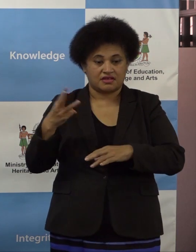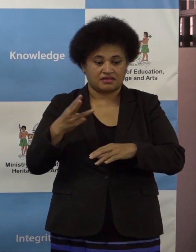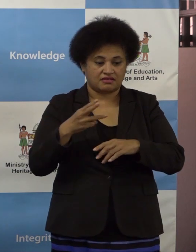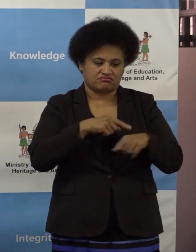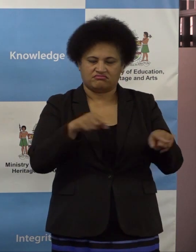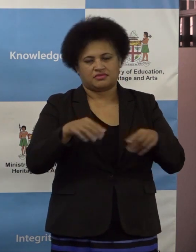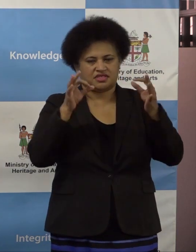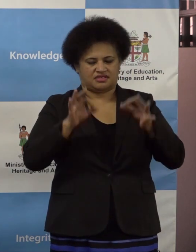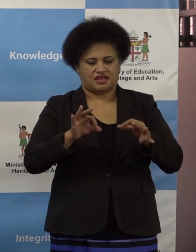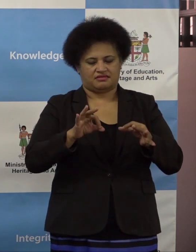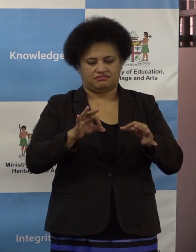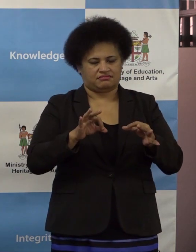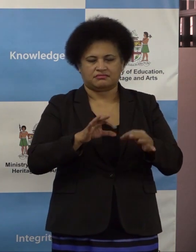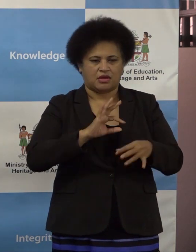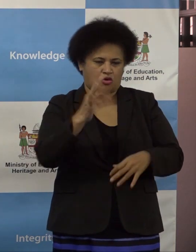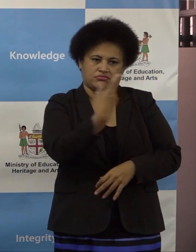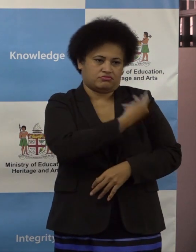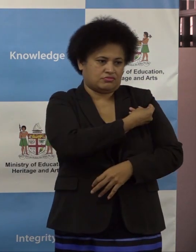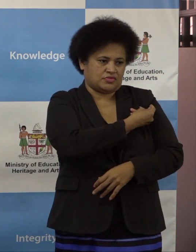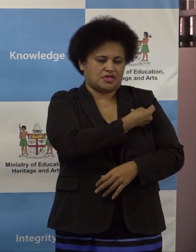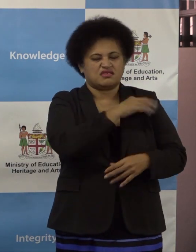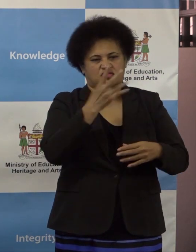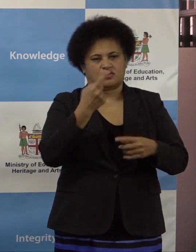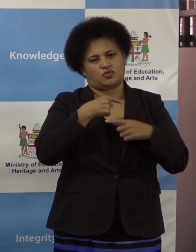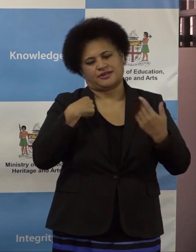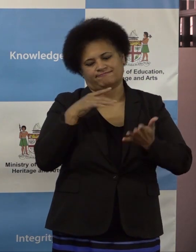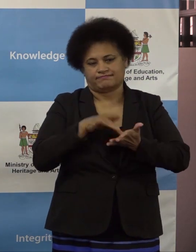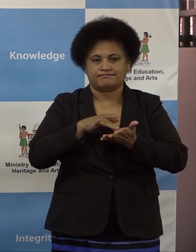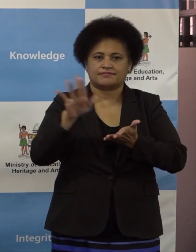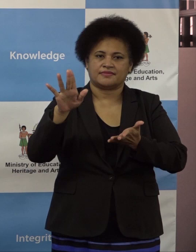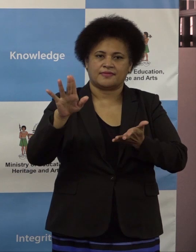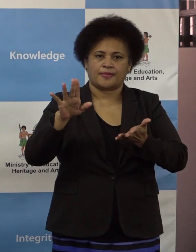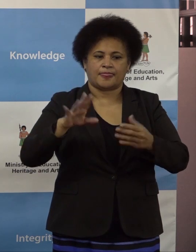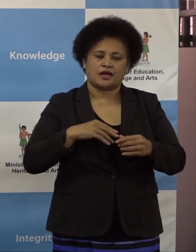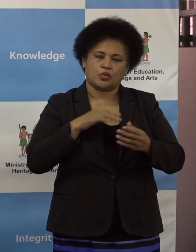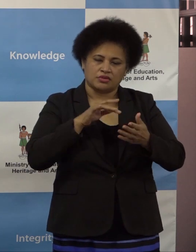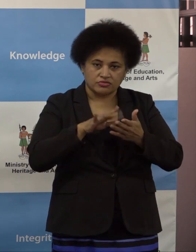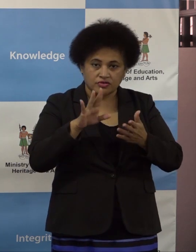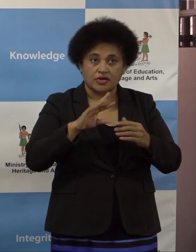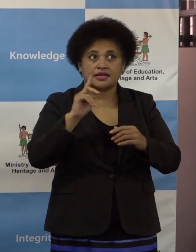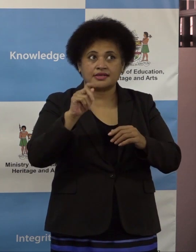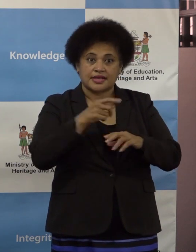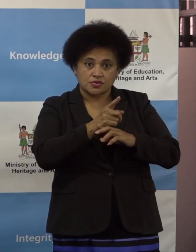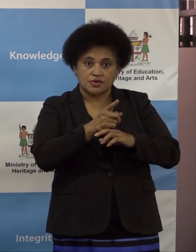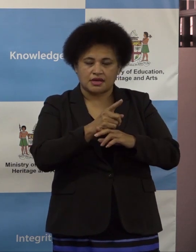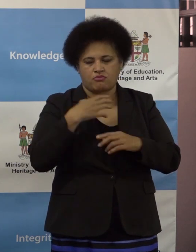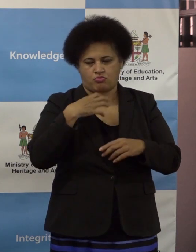were terminated. We have replaced 24 teachers and 6 more will be replaced by early next week.